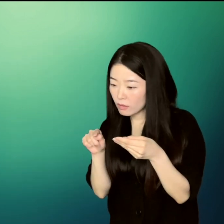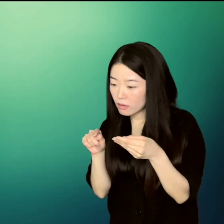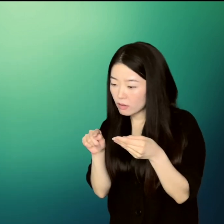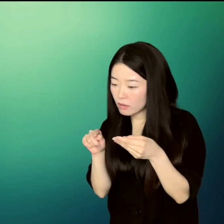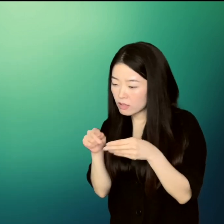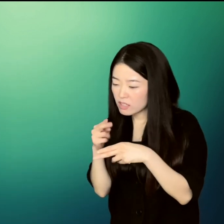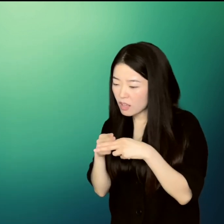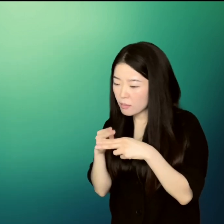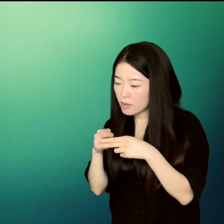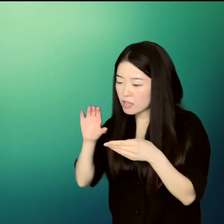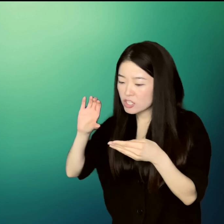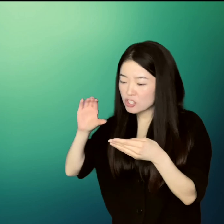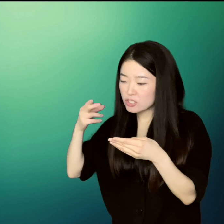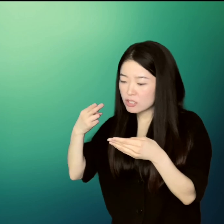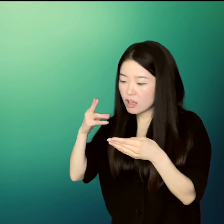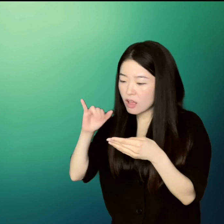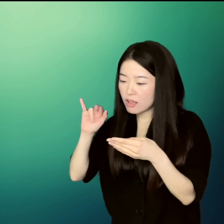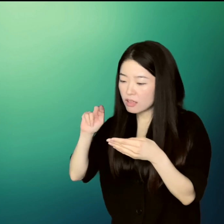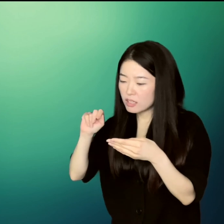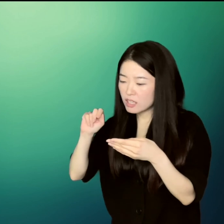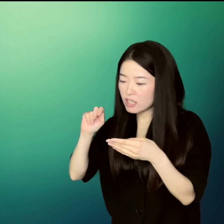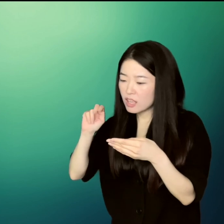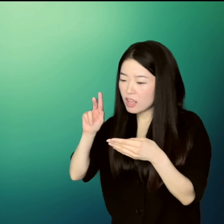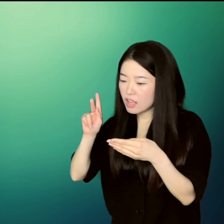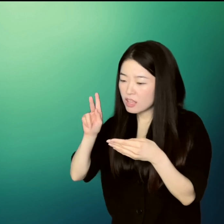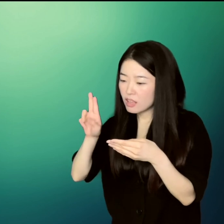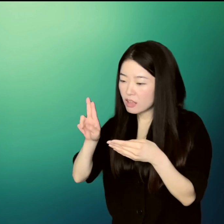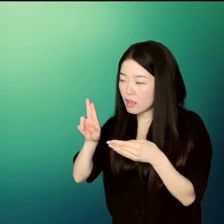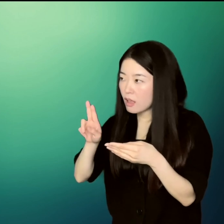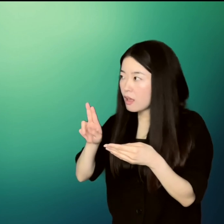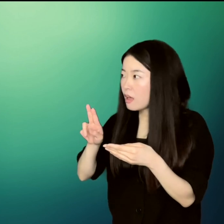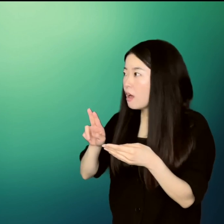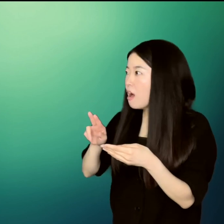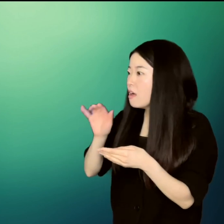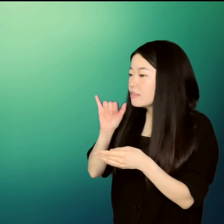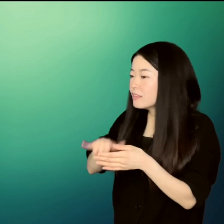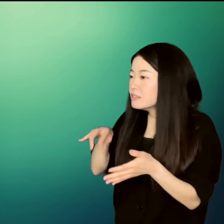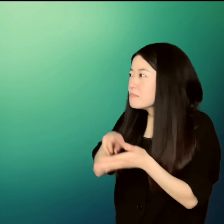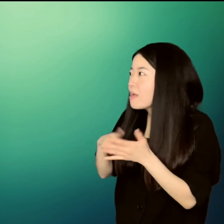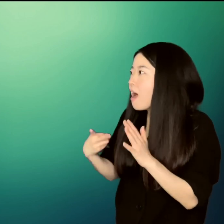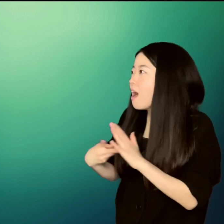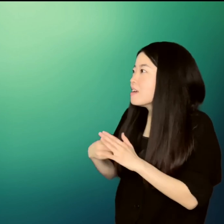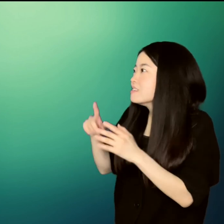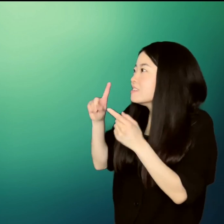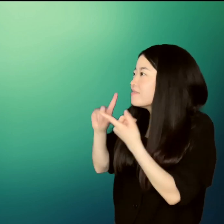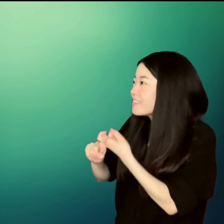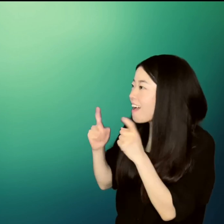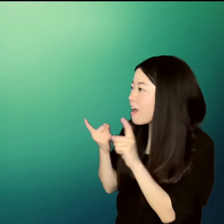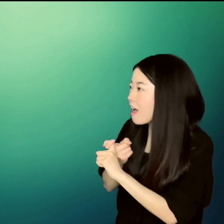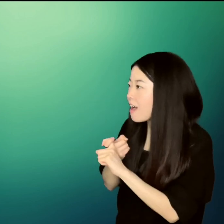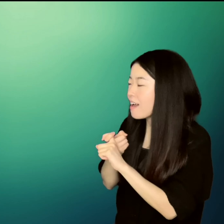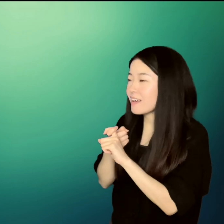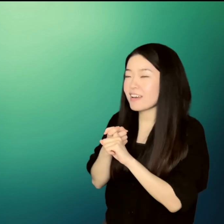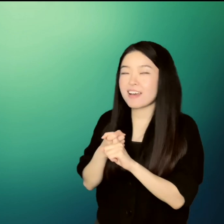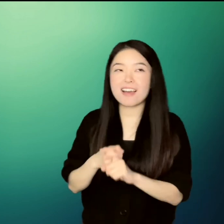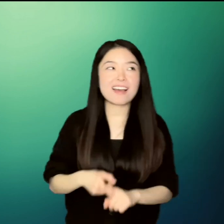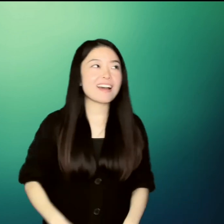Chingu read Un He. That means friend. And, Chingu smiled back.